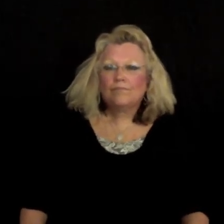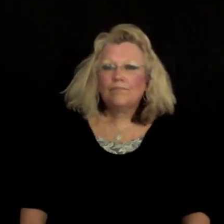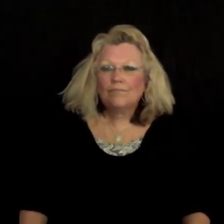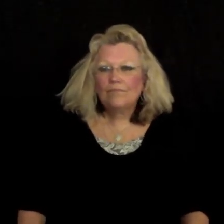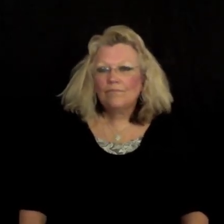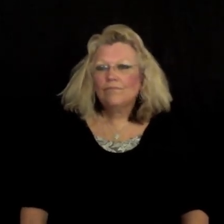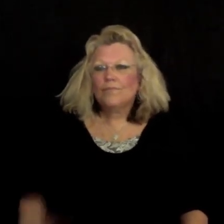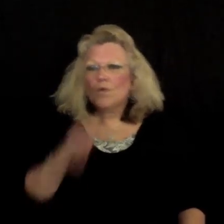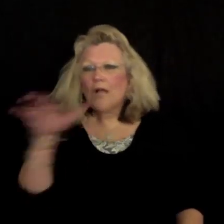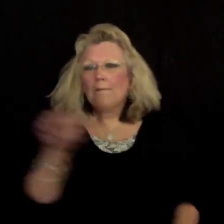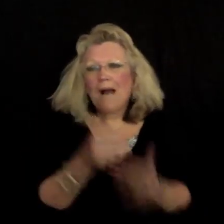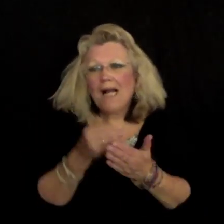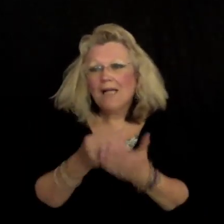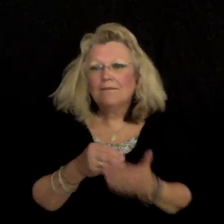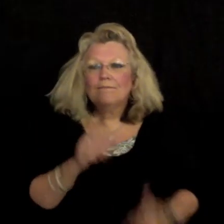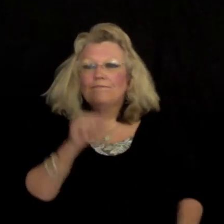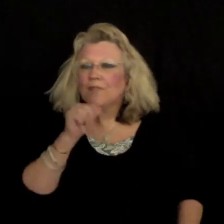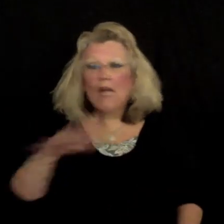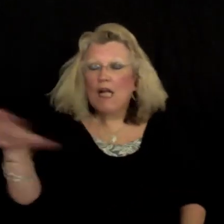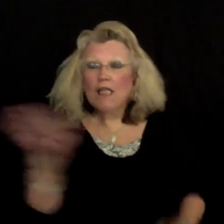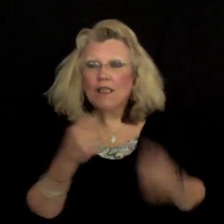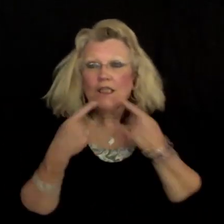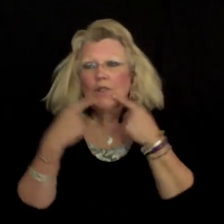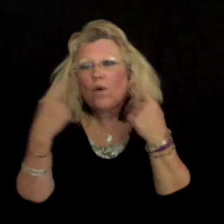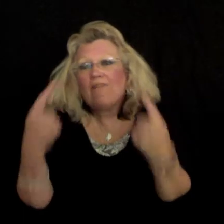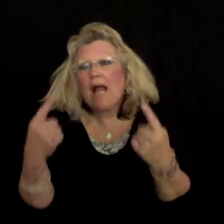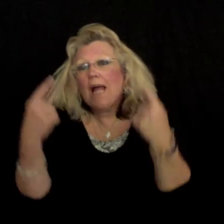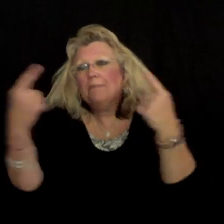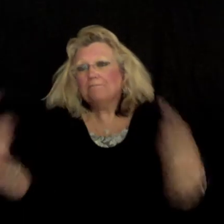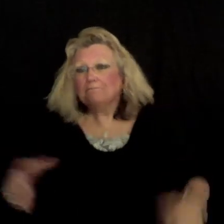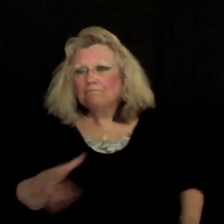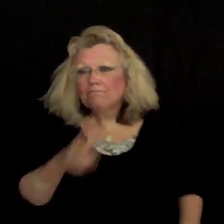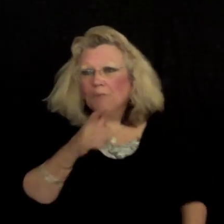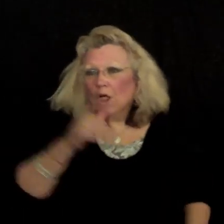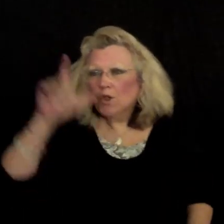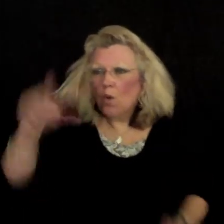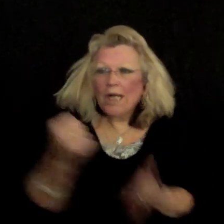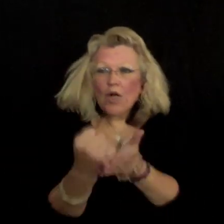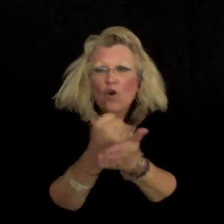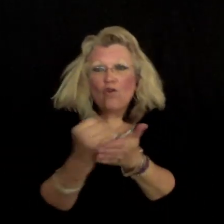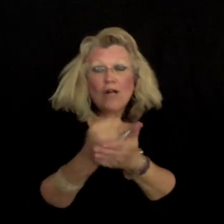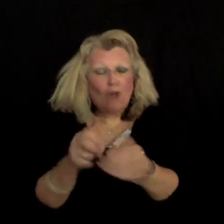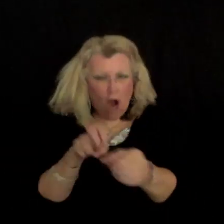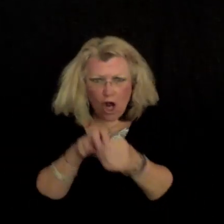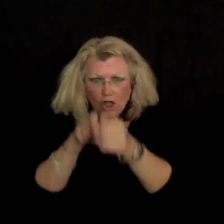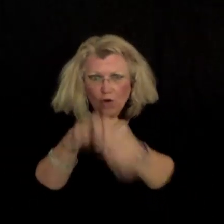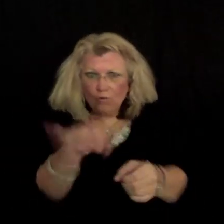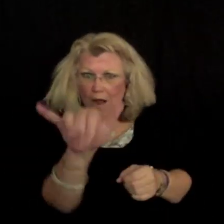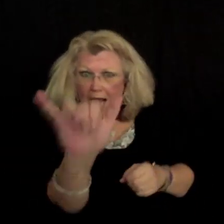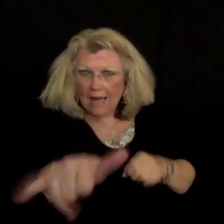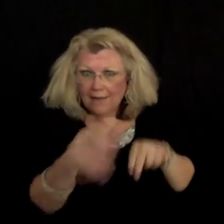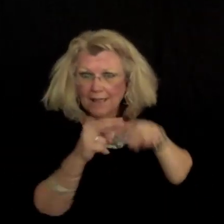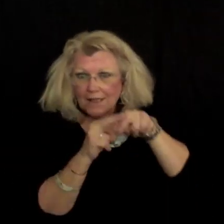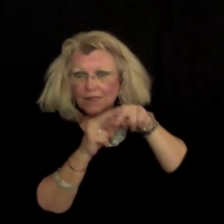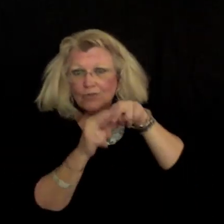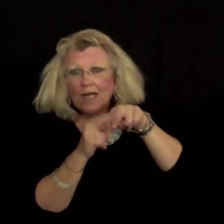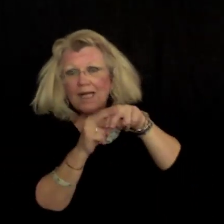Don't take money, don't take fame Don't need no credit card to ride this train